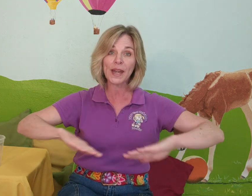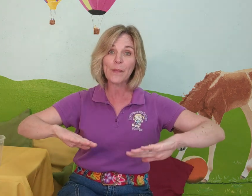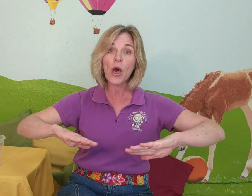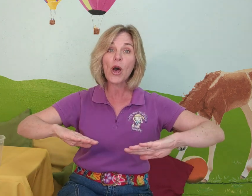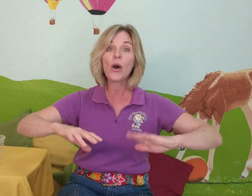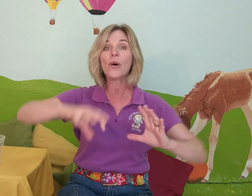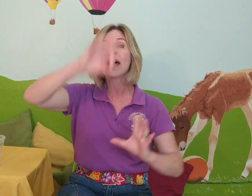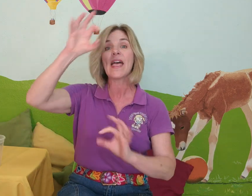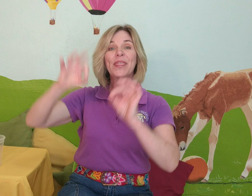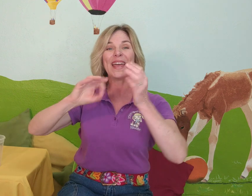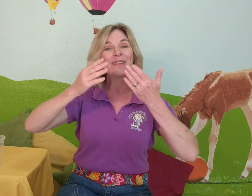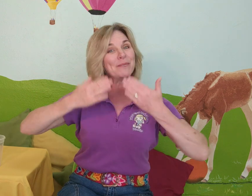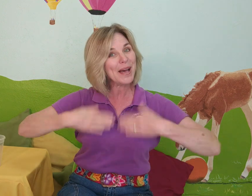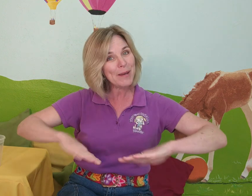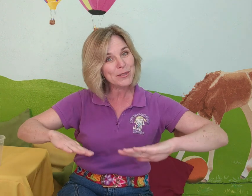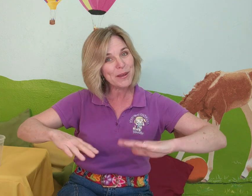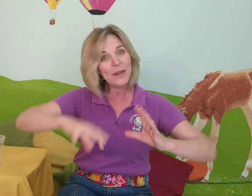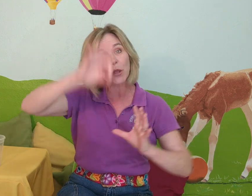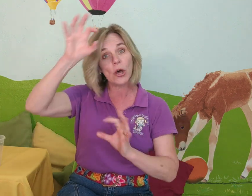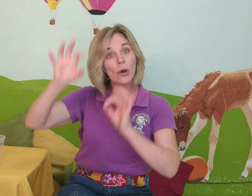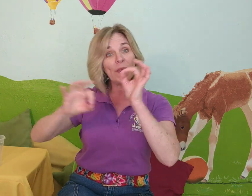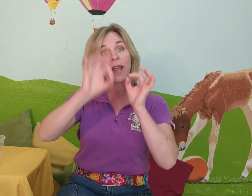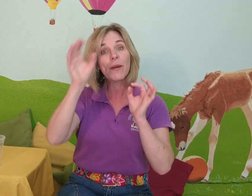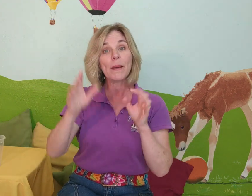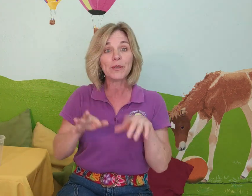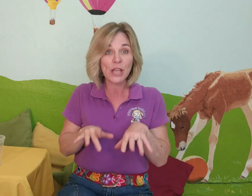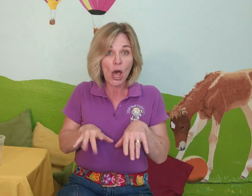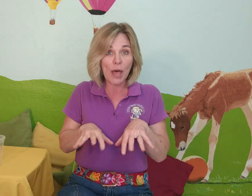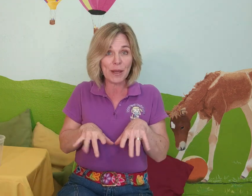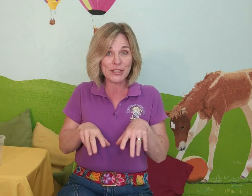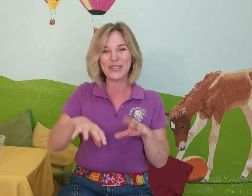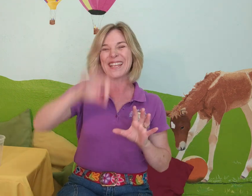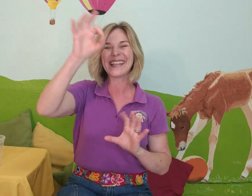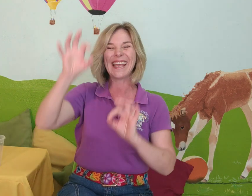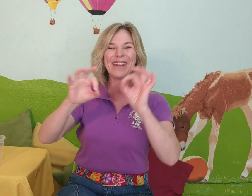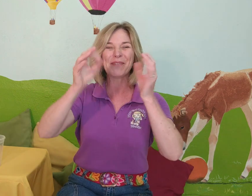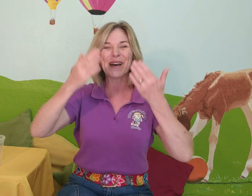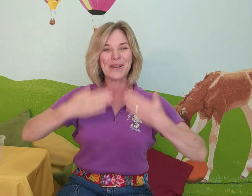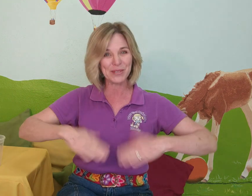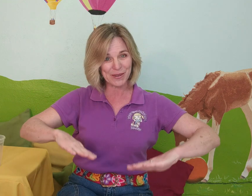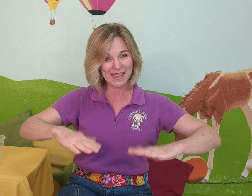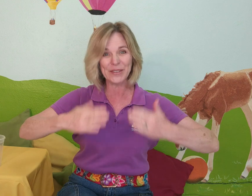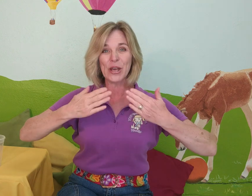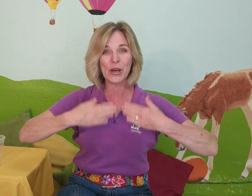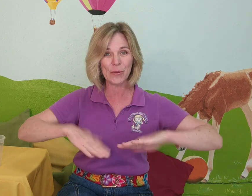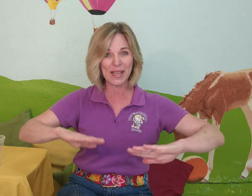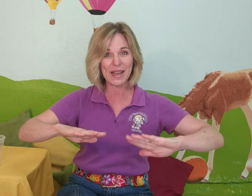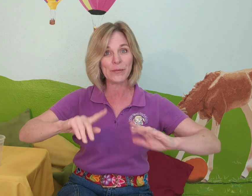down low. There are bubbles way down low. There are bubbles on my toes. There are bubbles way down low, way down